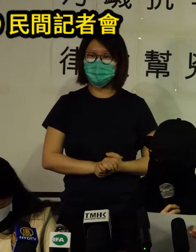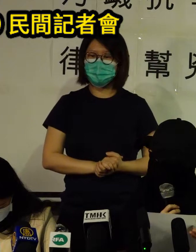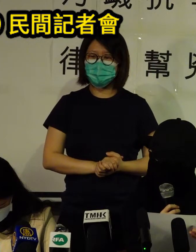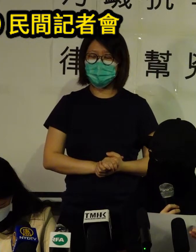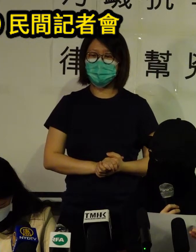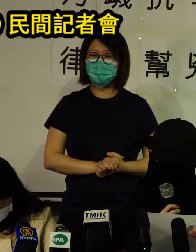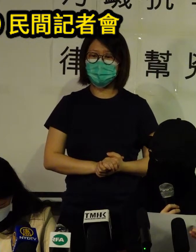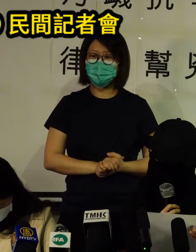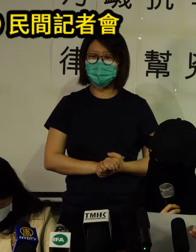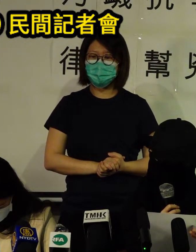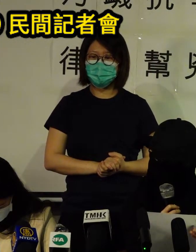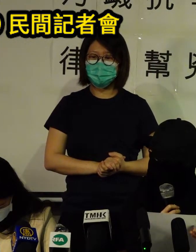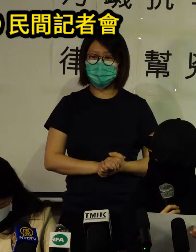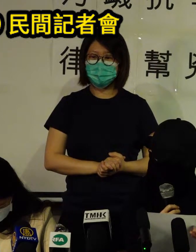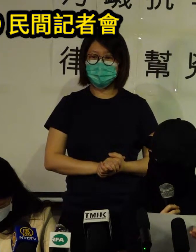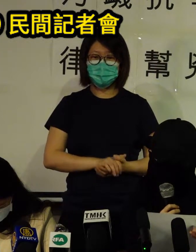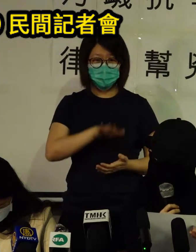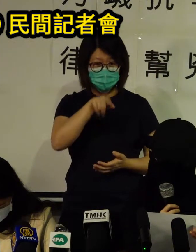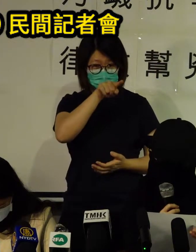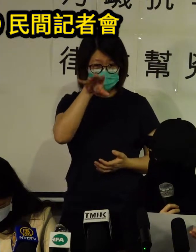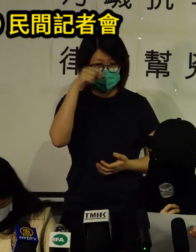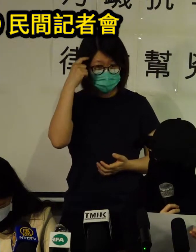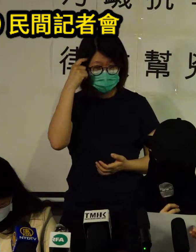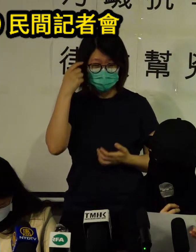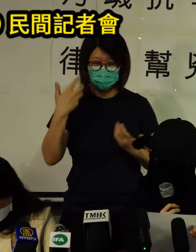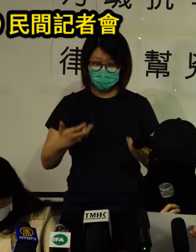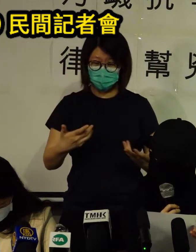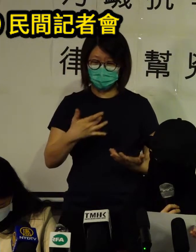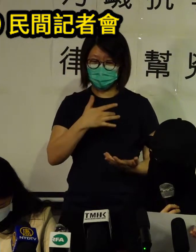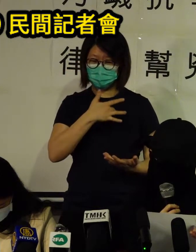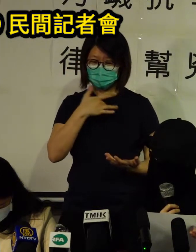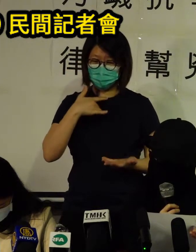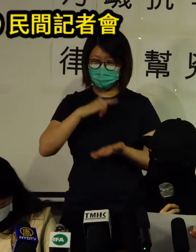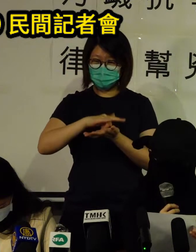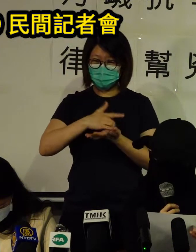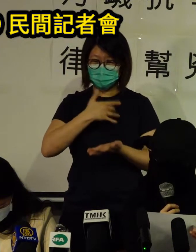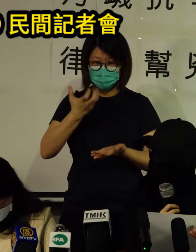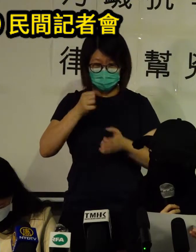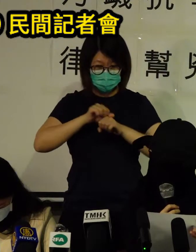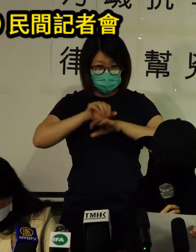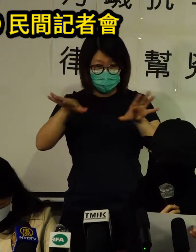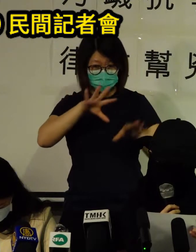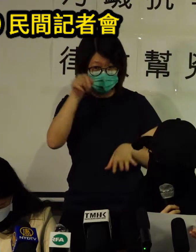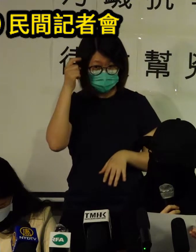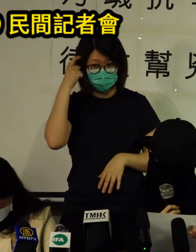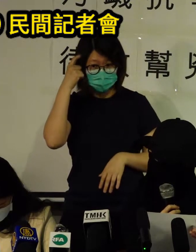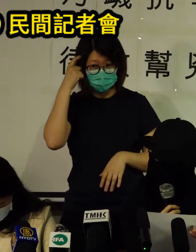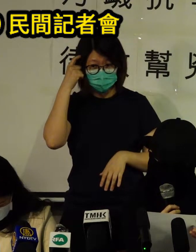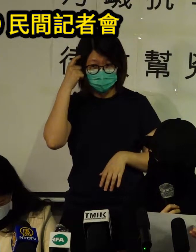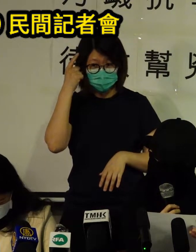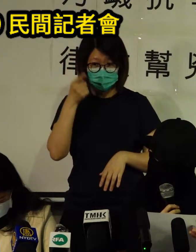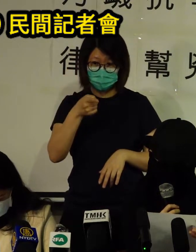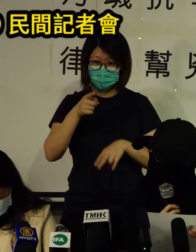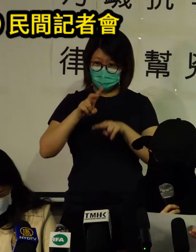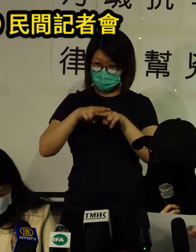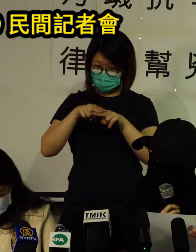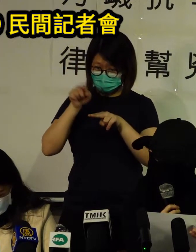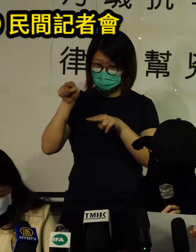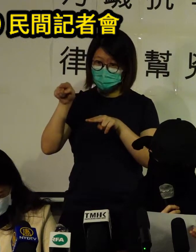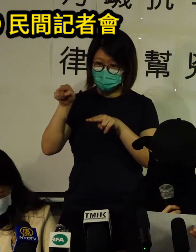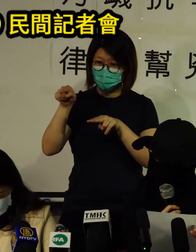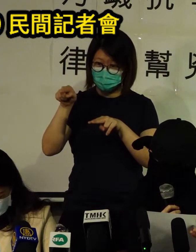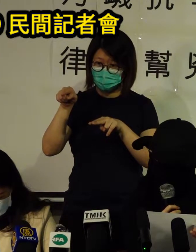demonstration in Hong Kong then you'll understand that it is the protesters who protect civilians